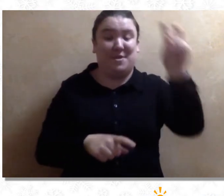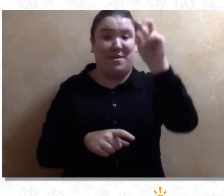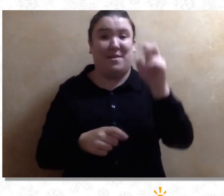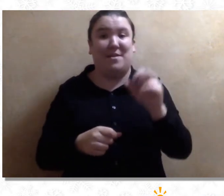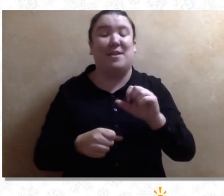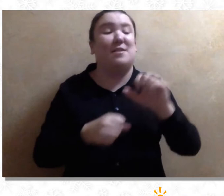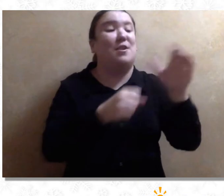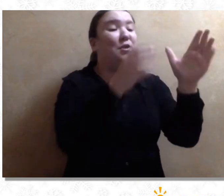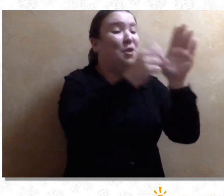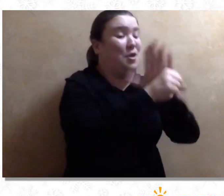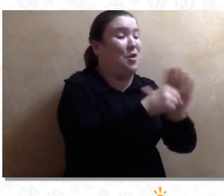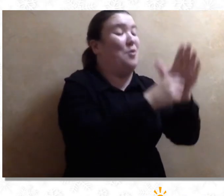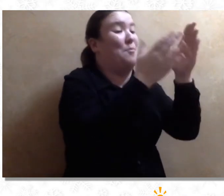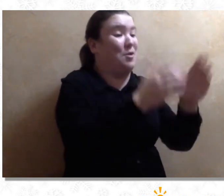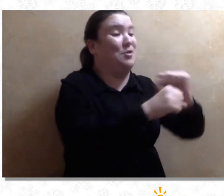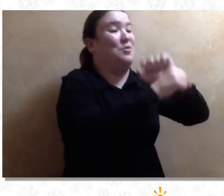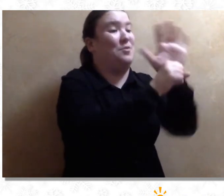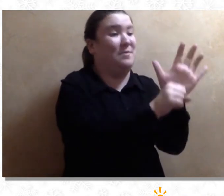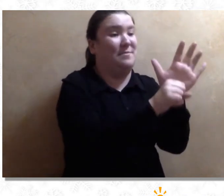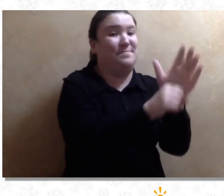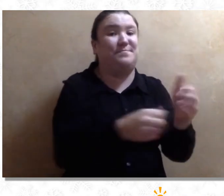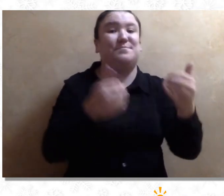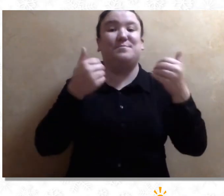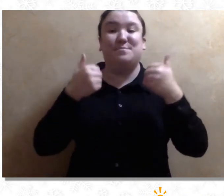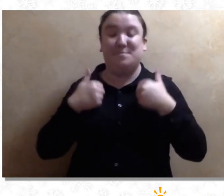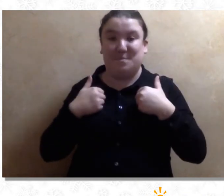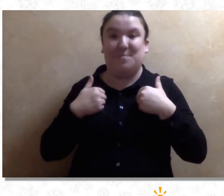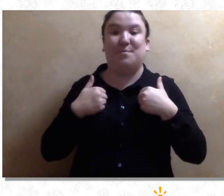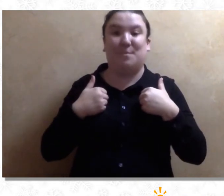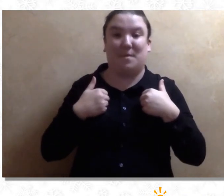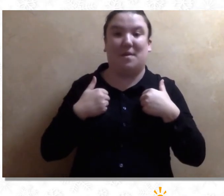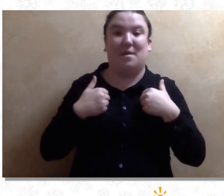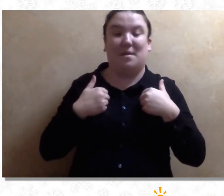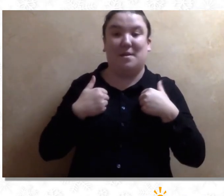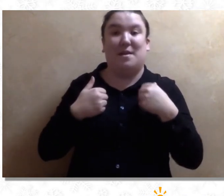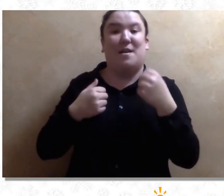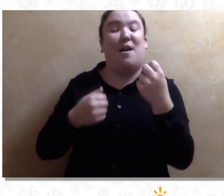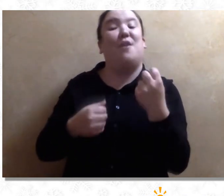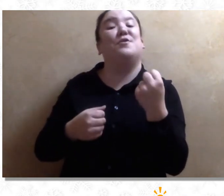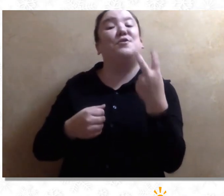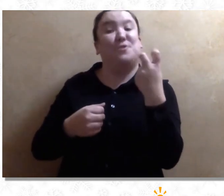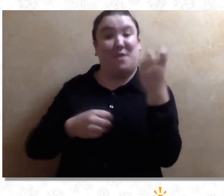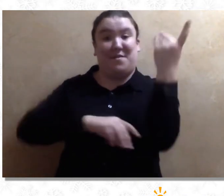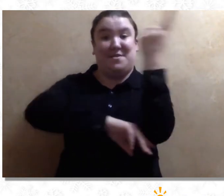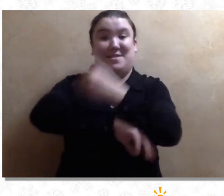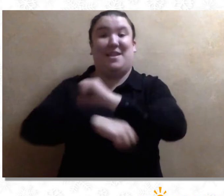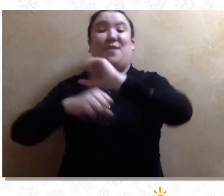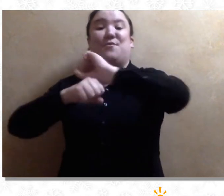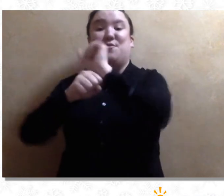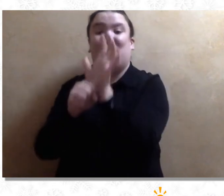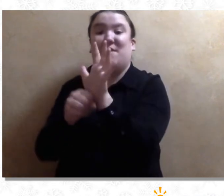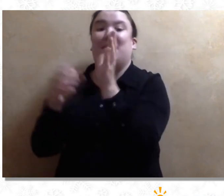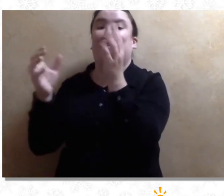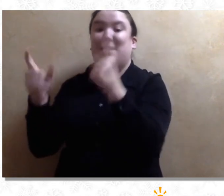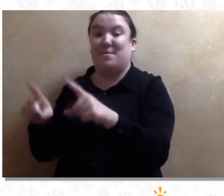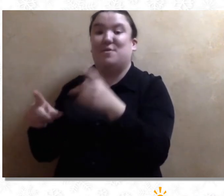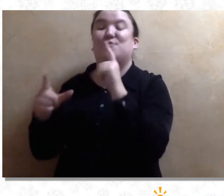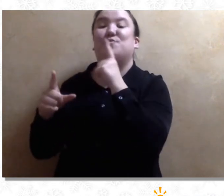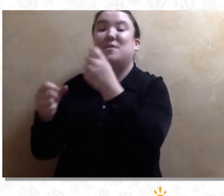from travel, there's a case in the county on TV. On the eleventh day of COVID, my